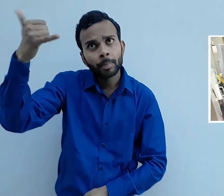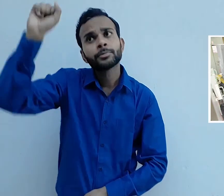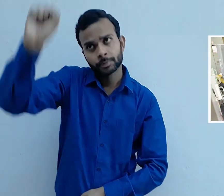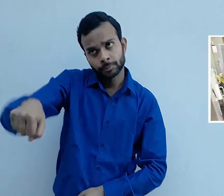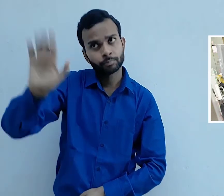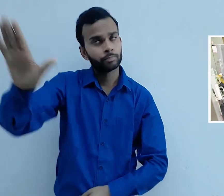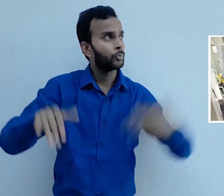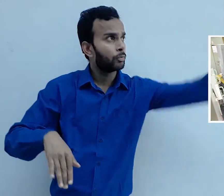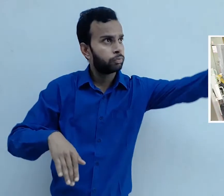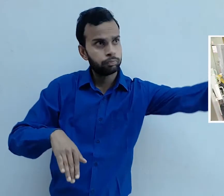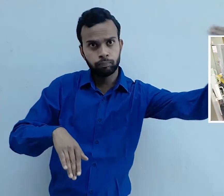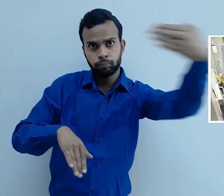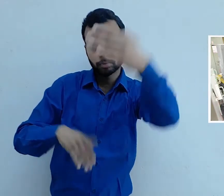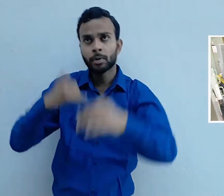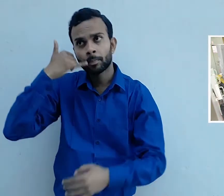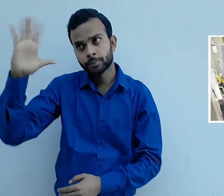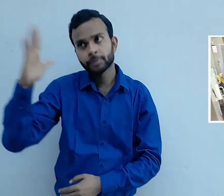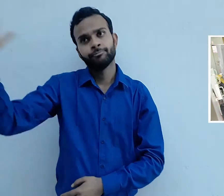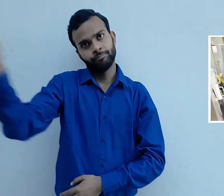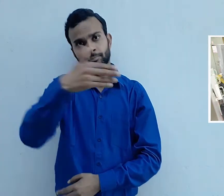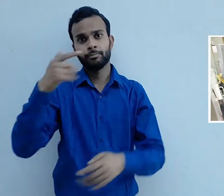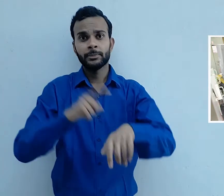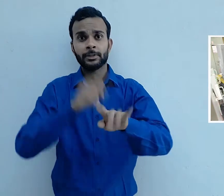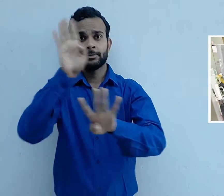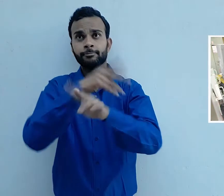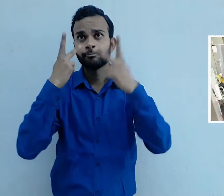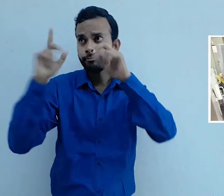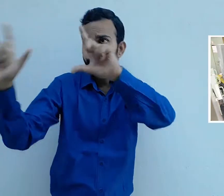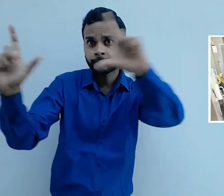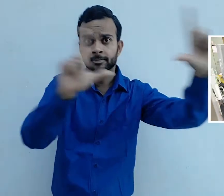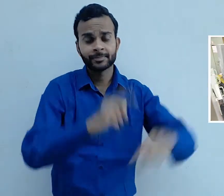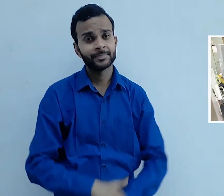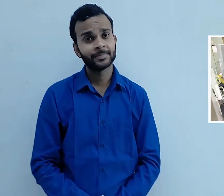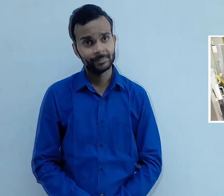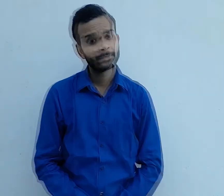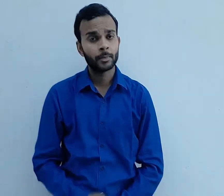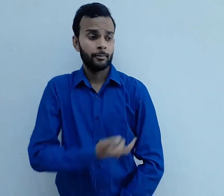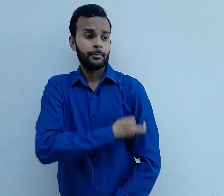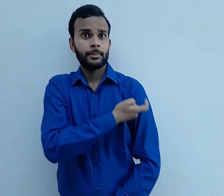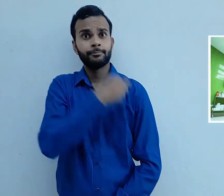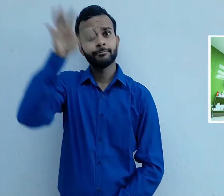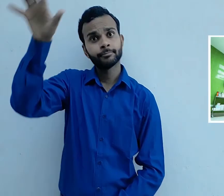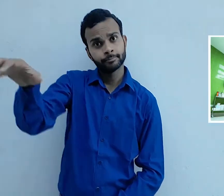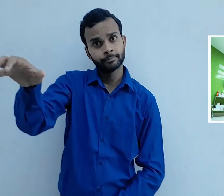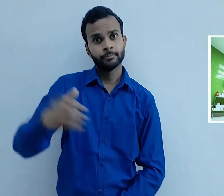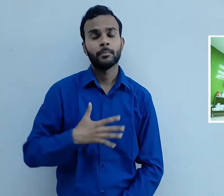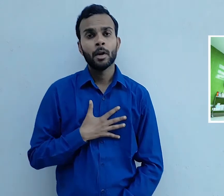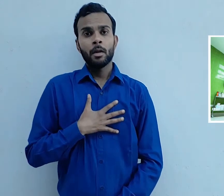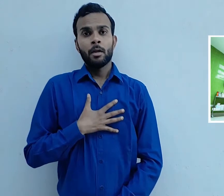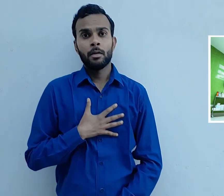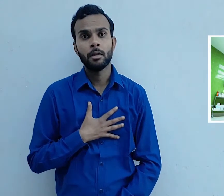are done with the help of computers. The information of the trains are displayed on the screens. In hospitals also, computers and